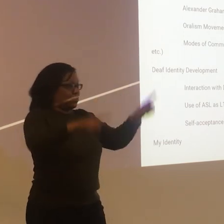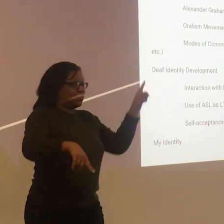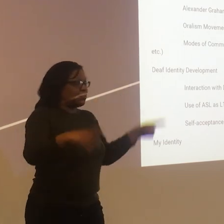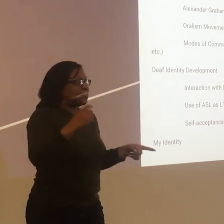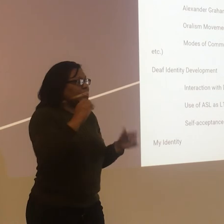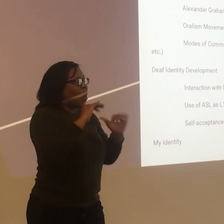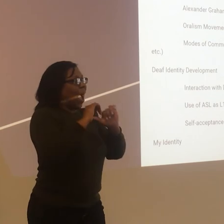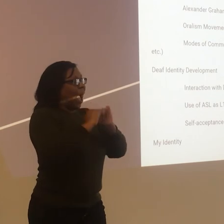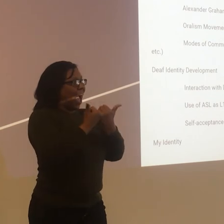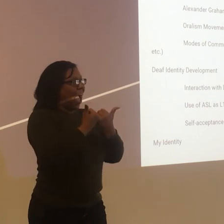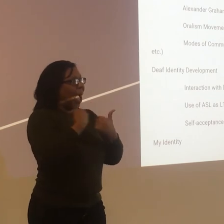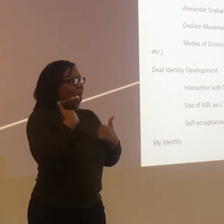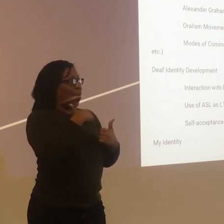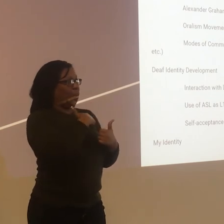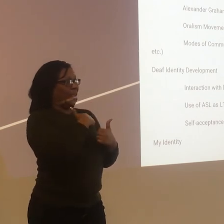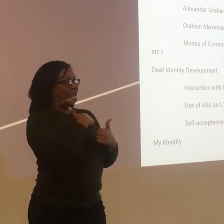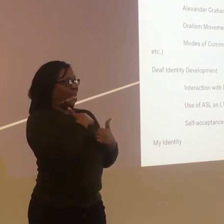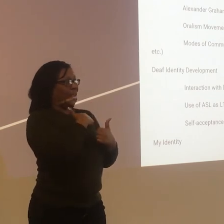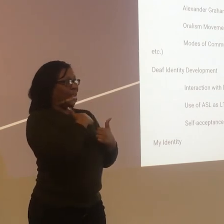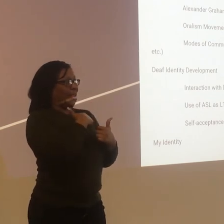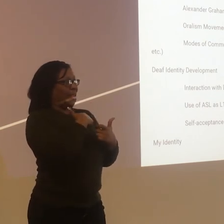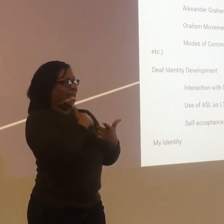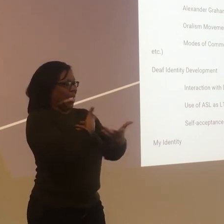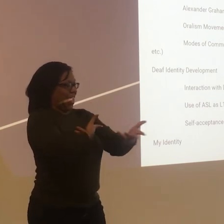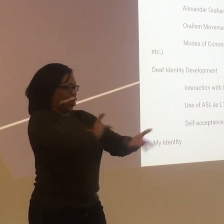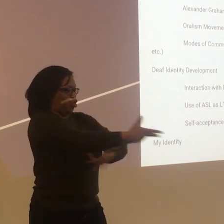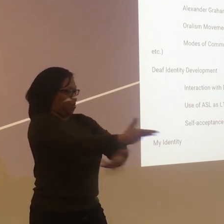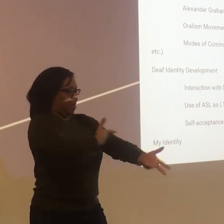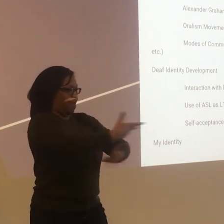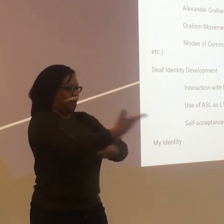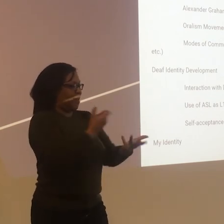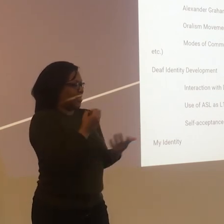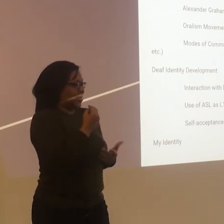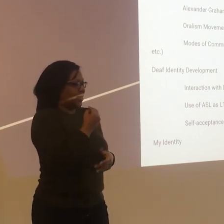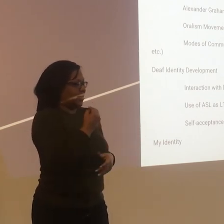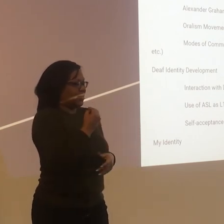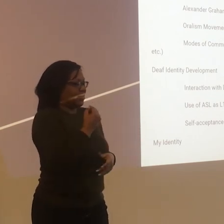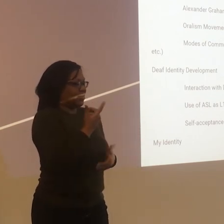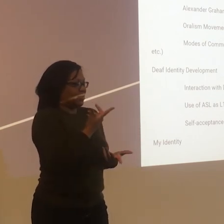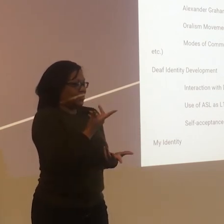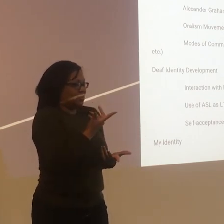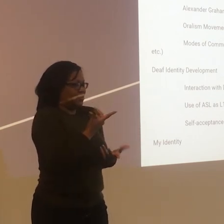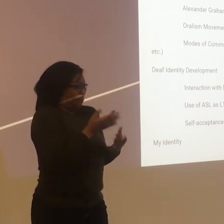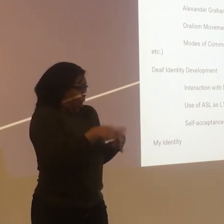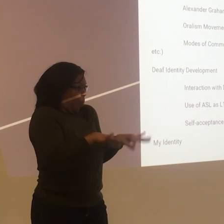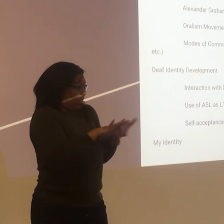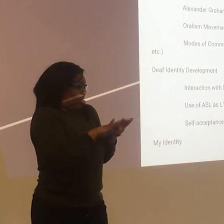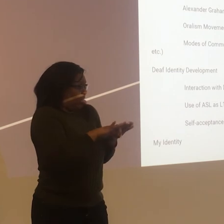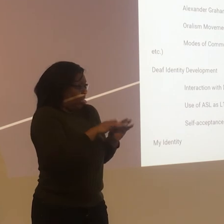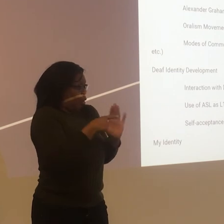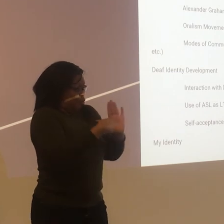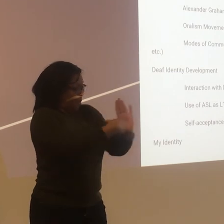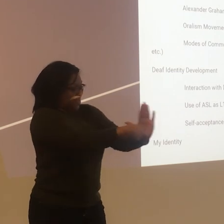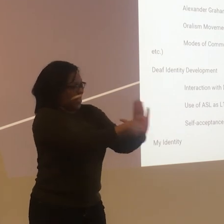So you have the whole spectrum. How we interact is valuable.